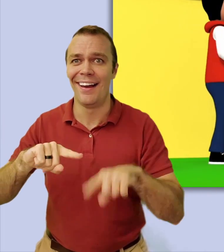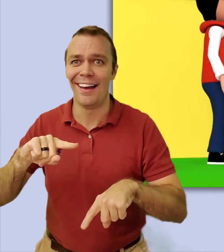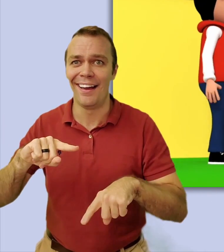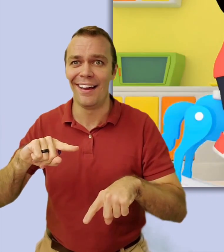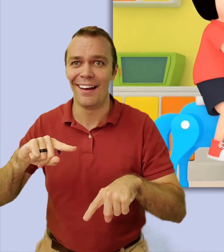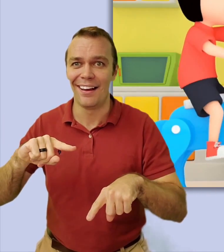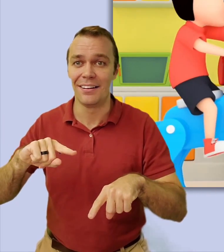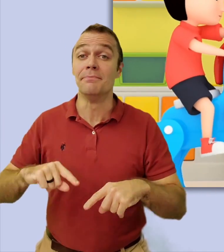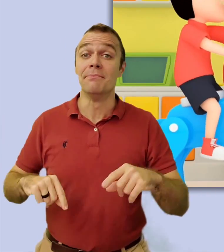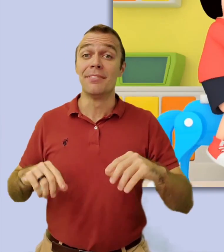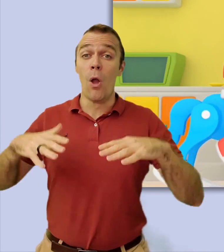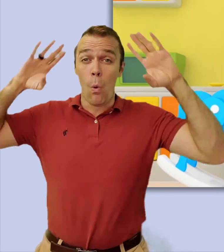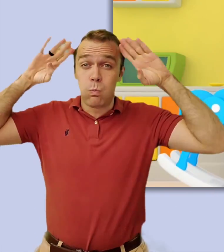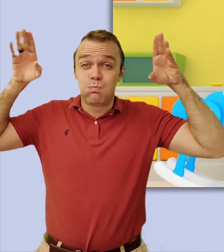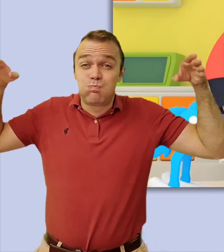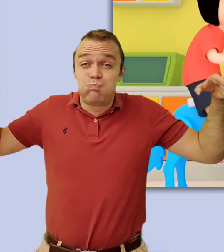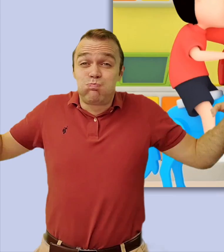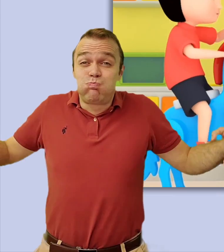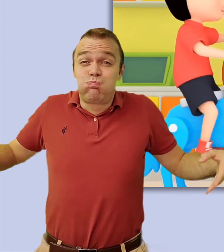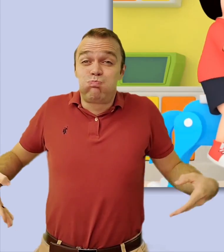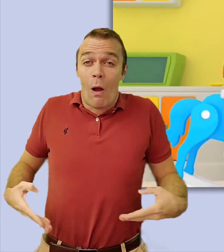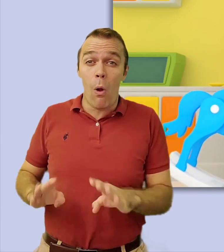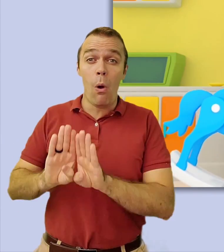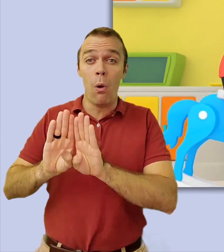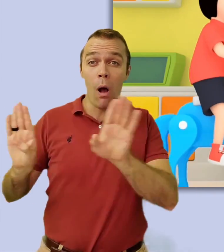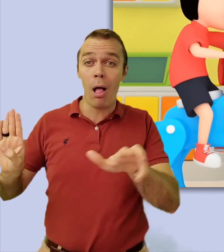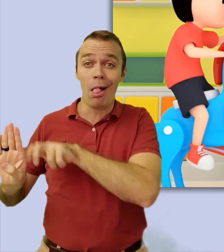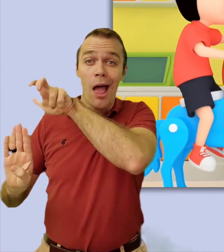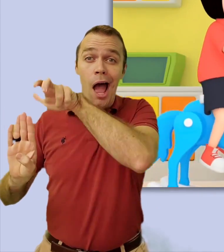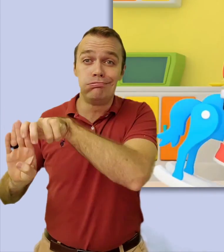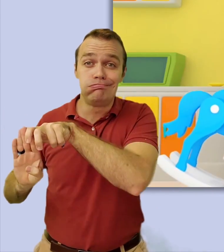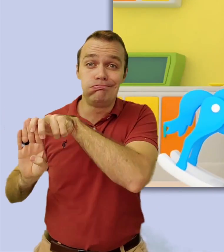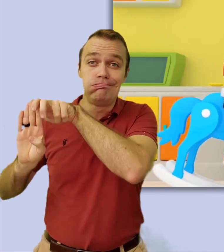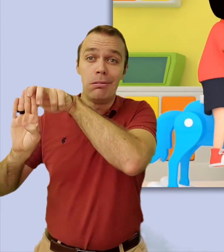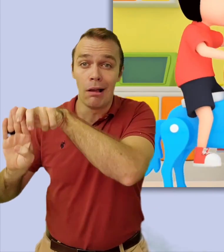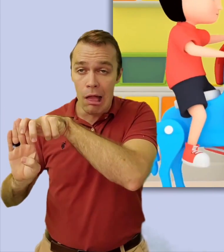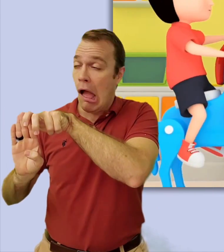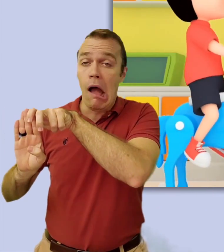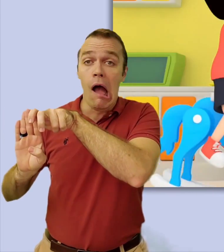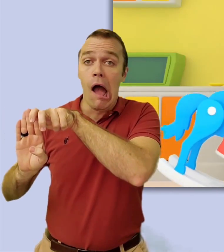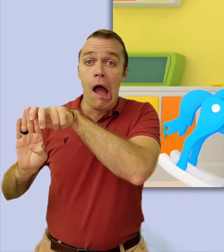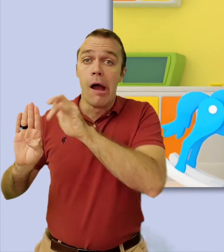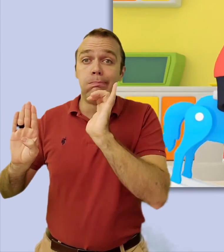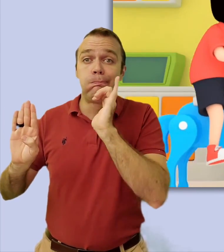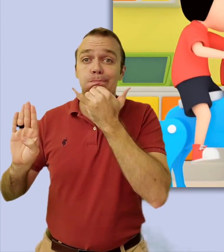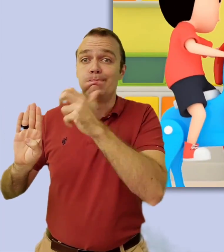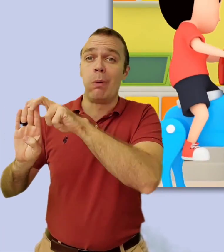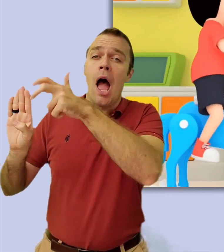Humpty Dumpty sat on a wall. Humpty Dumpty had a great